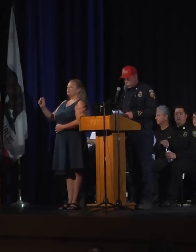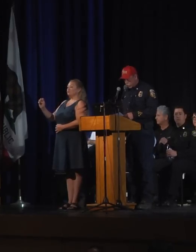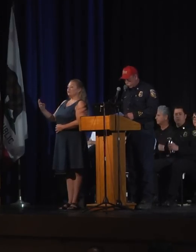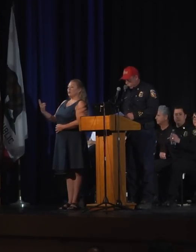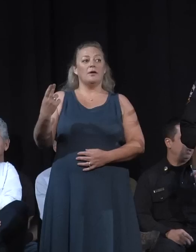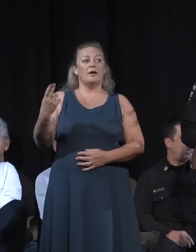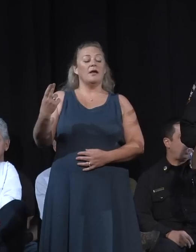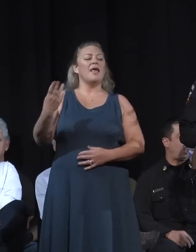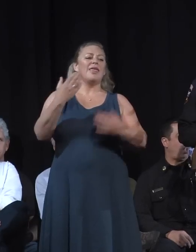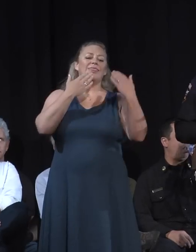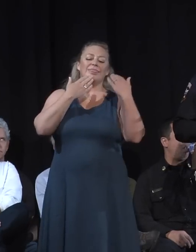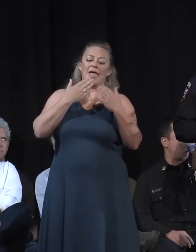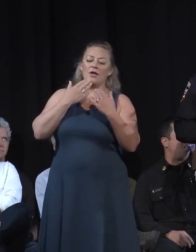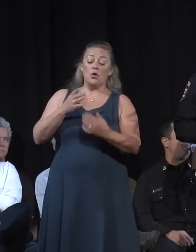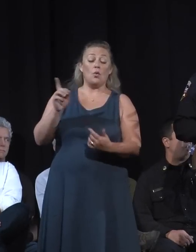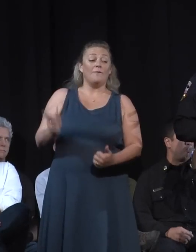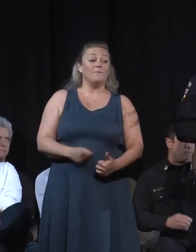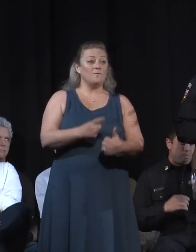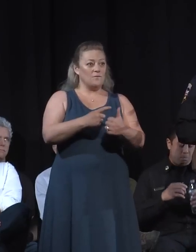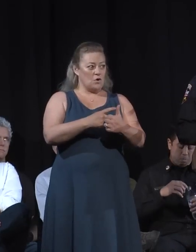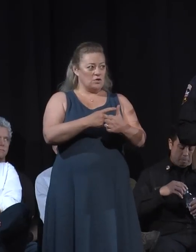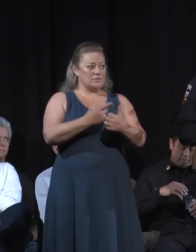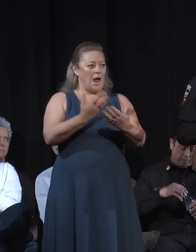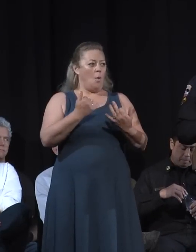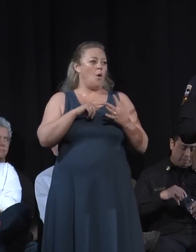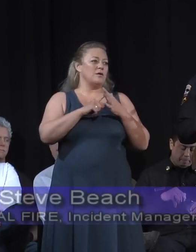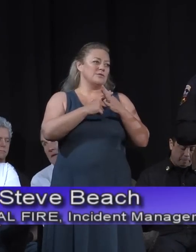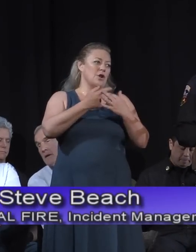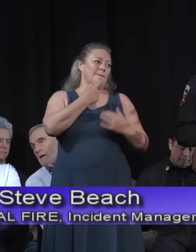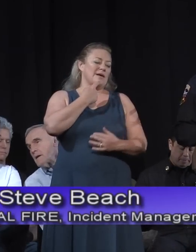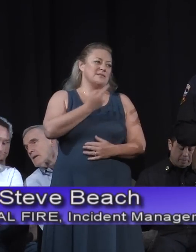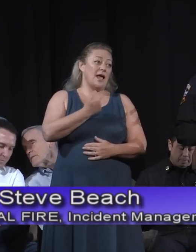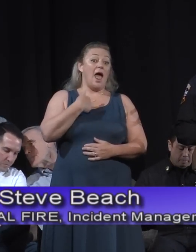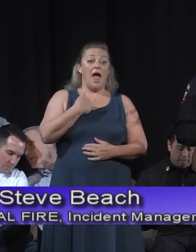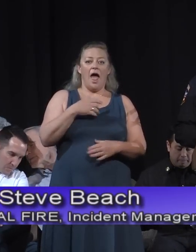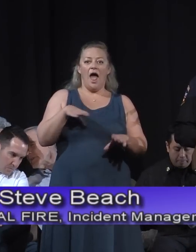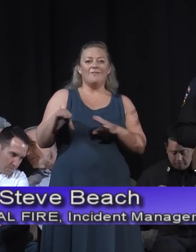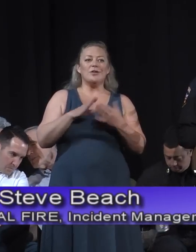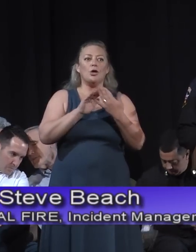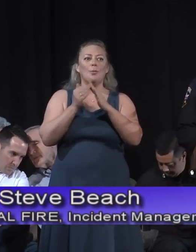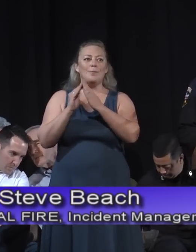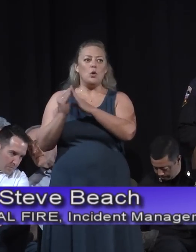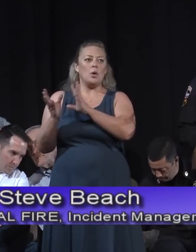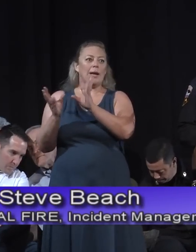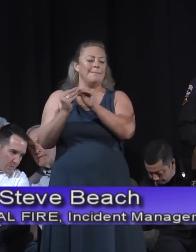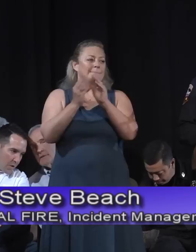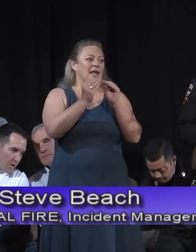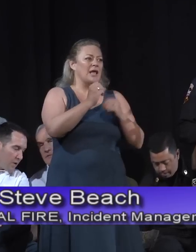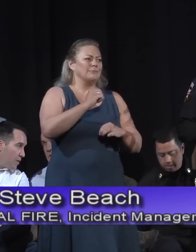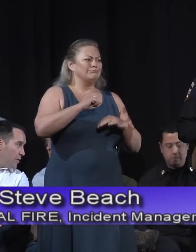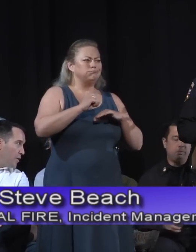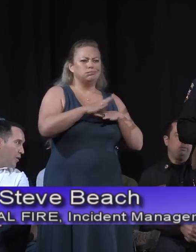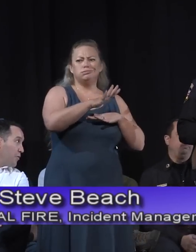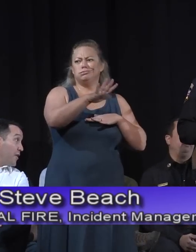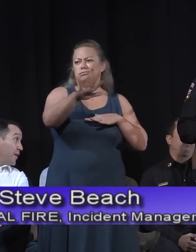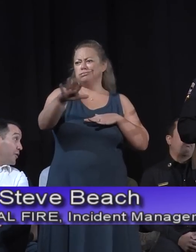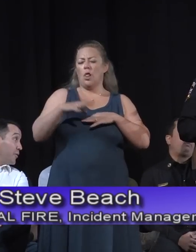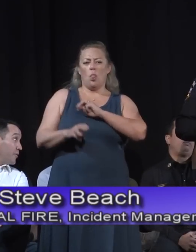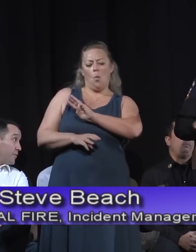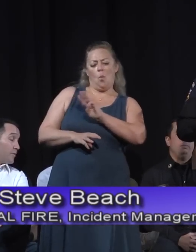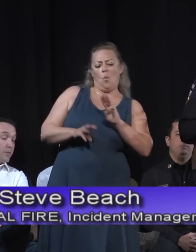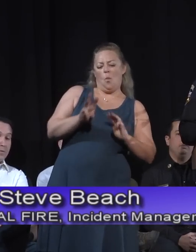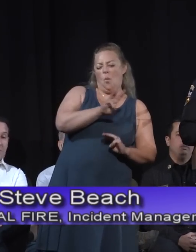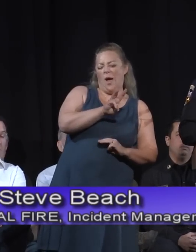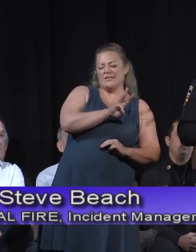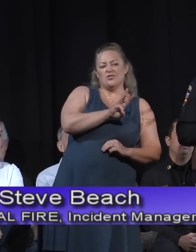Thank you, Chief. First of all, I'd like to start off by saying I've done community meetings all over the Western United States on large fires for many years, and